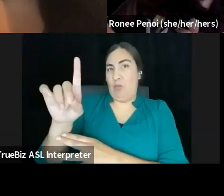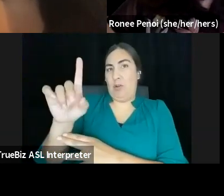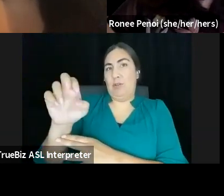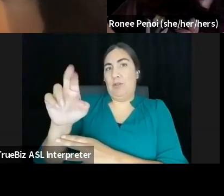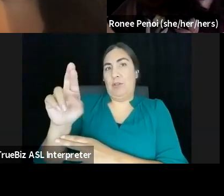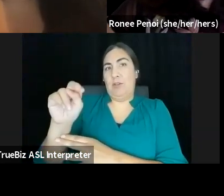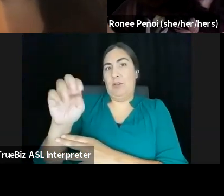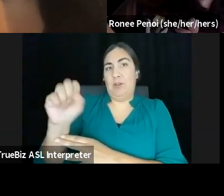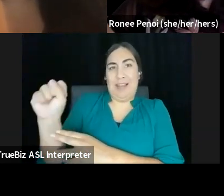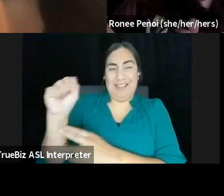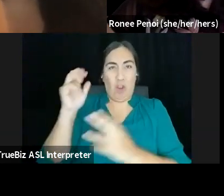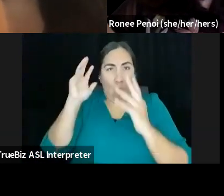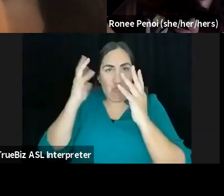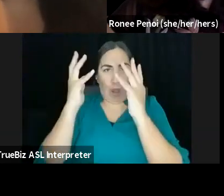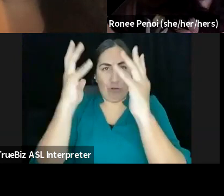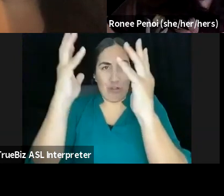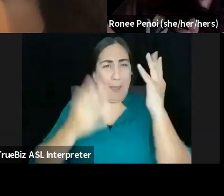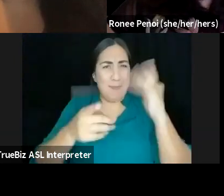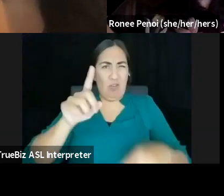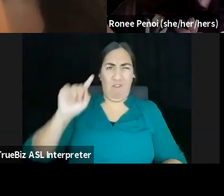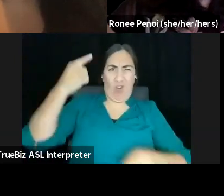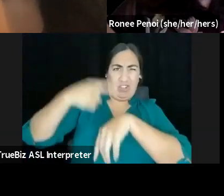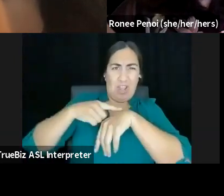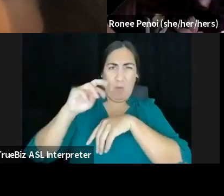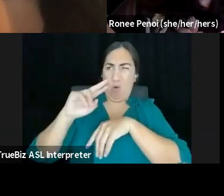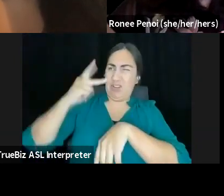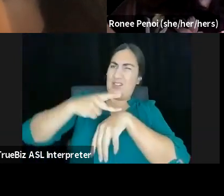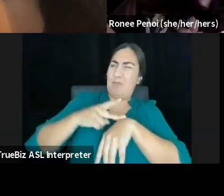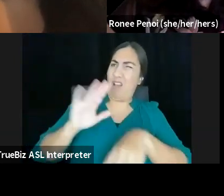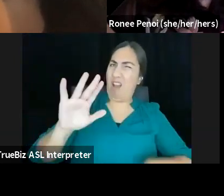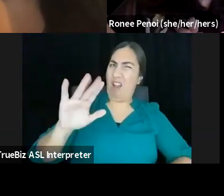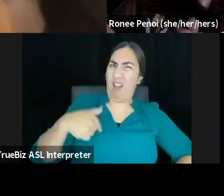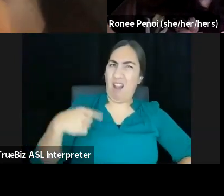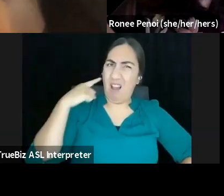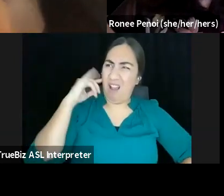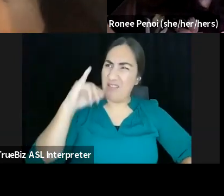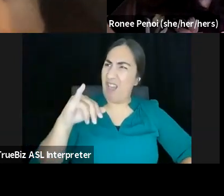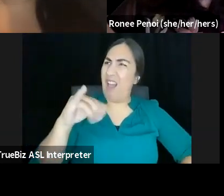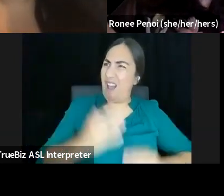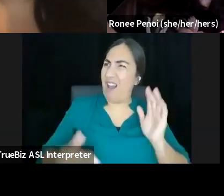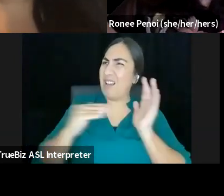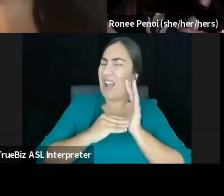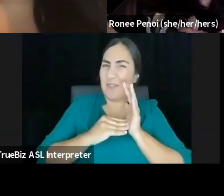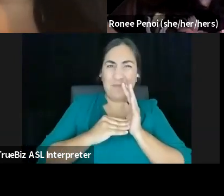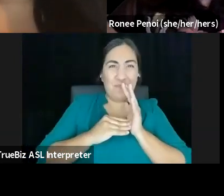second time that you're hearing it just to tease out what that, what that's referring to is this notion that like